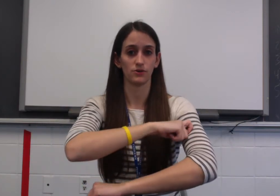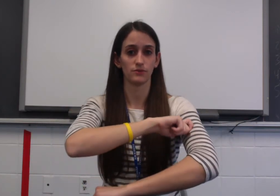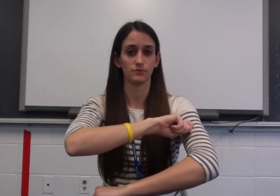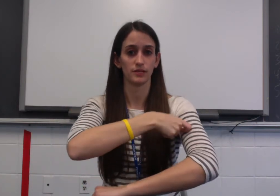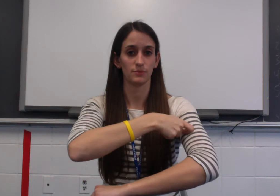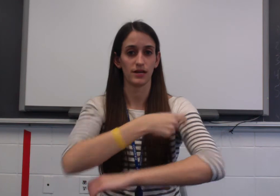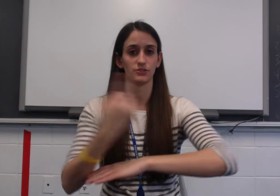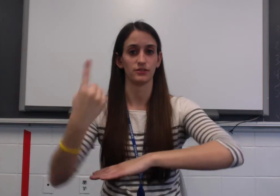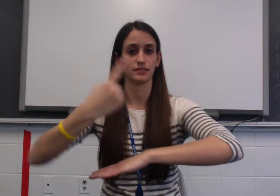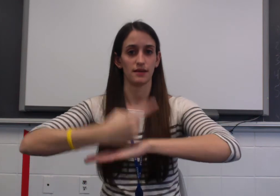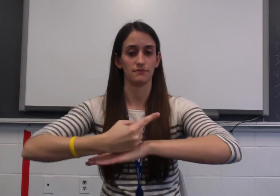arm. St. Patrick's Day.